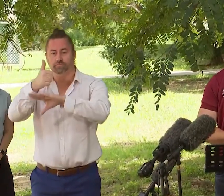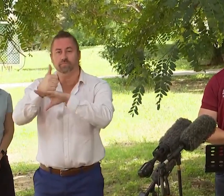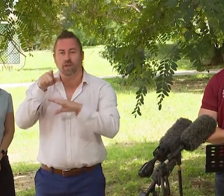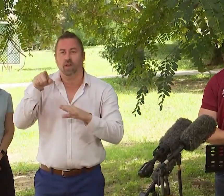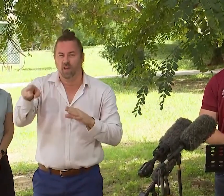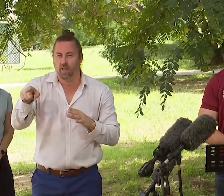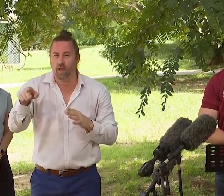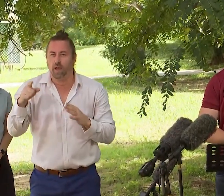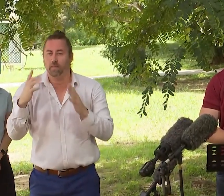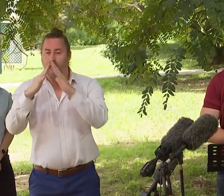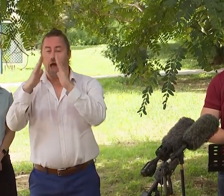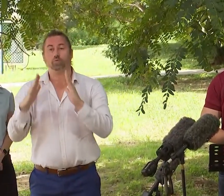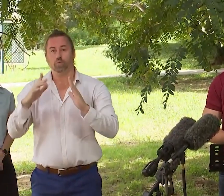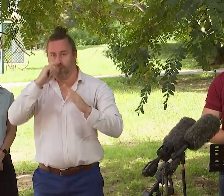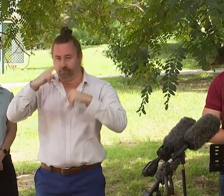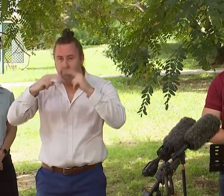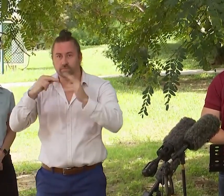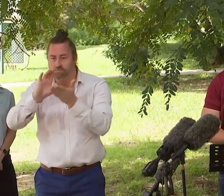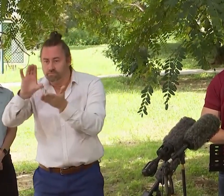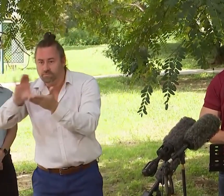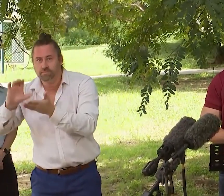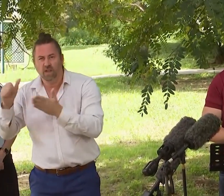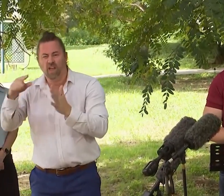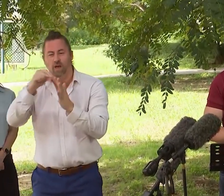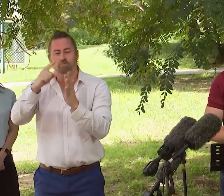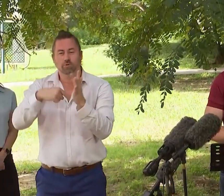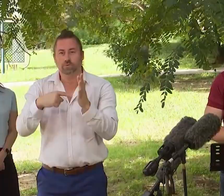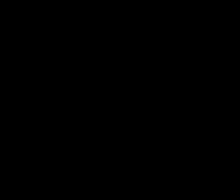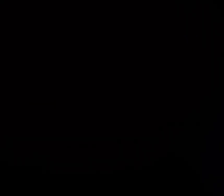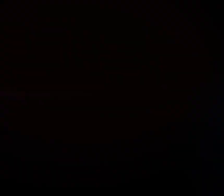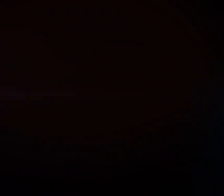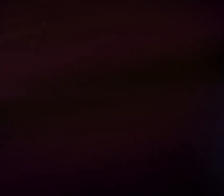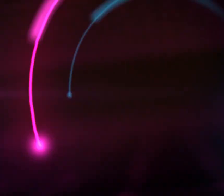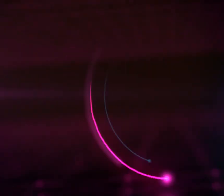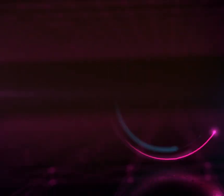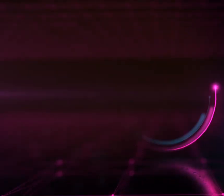household resilience projects. Many of those were very successful.